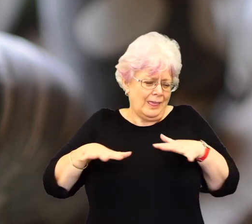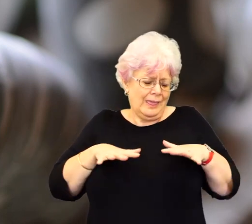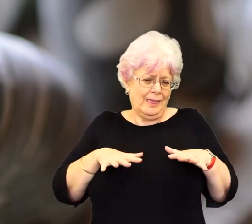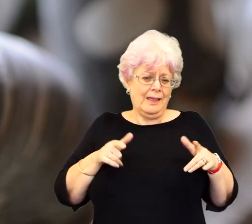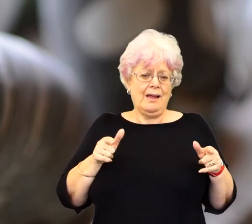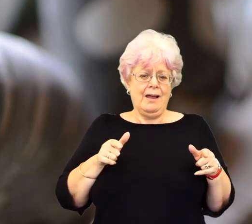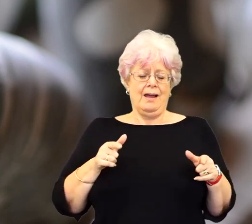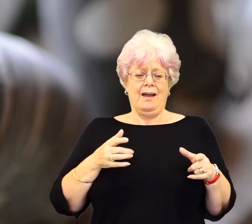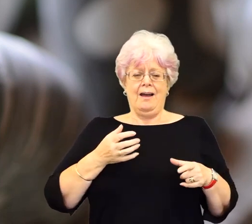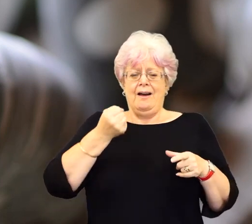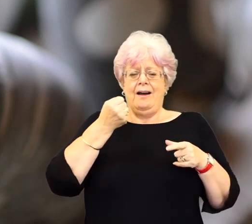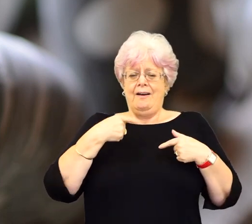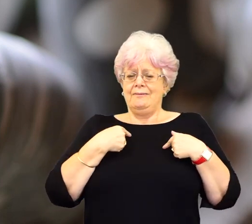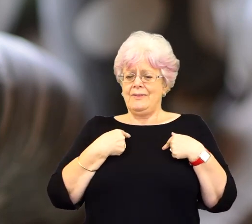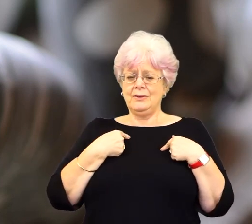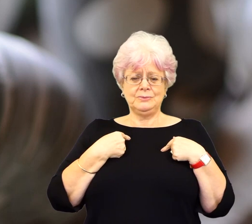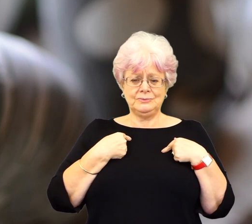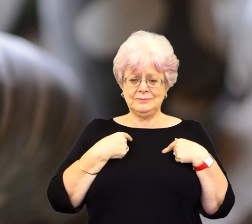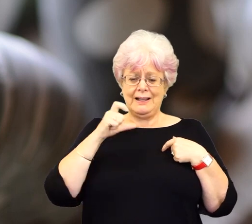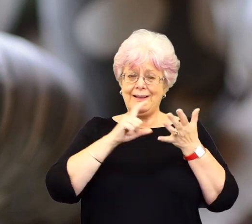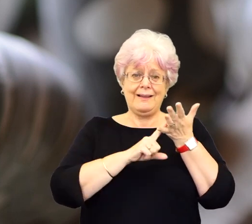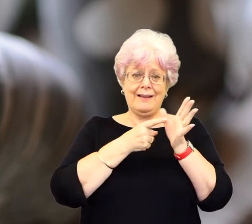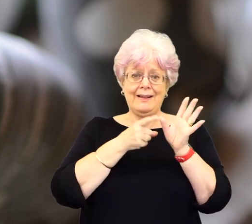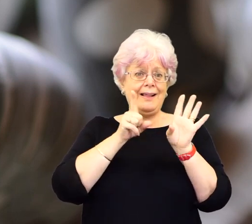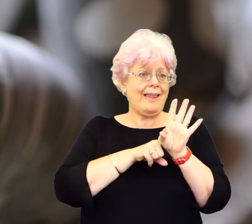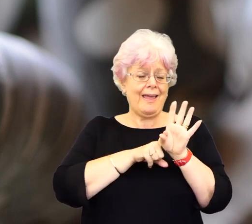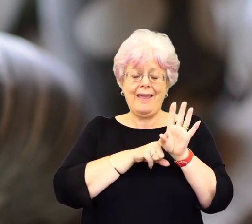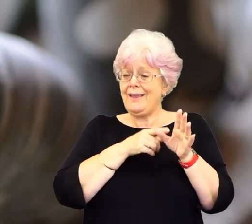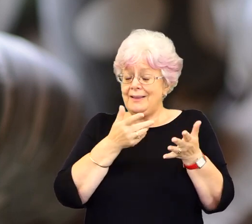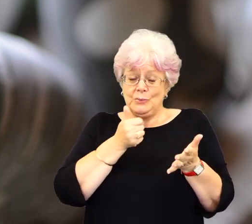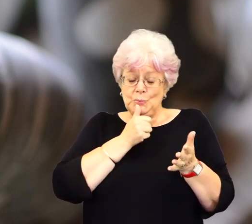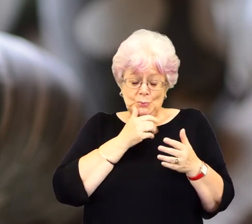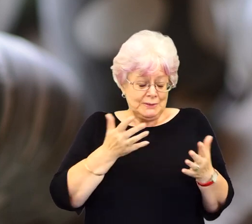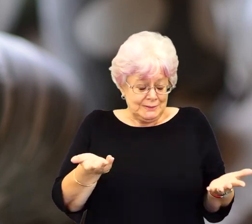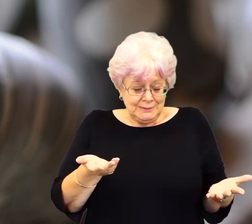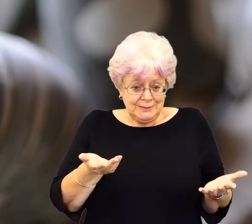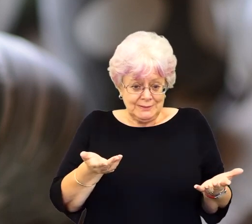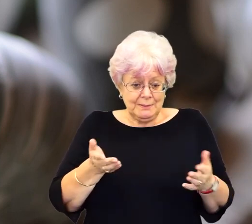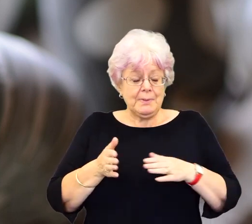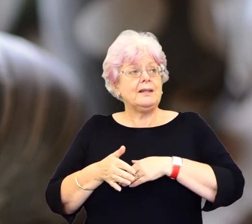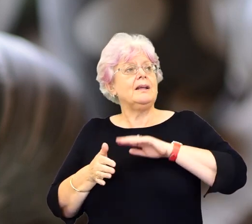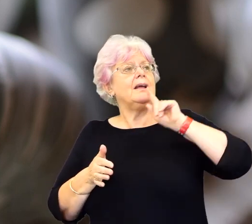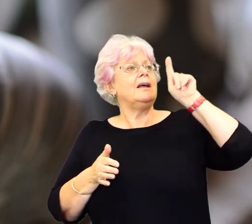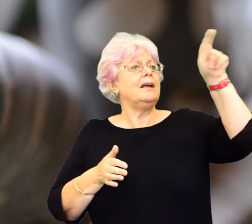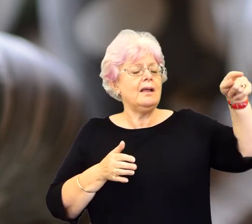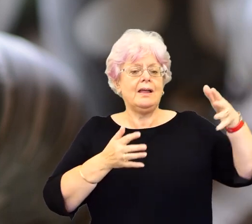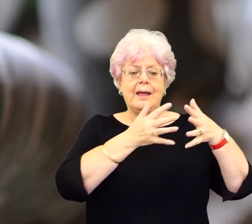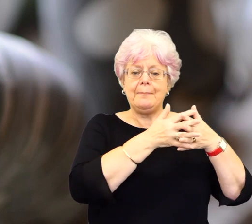totally panicked, and I just, and I found that I was, I couldn't, I couldn't use clay anymore. And then when I went to America,